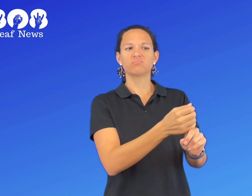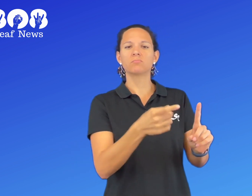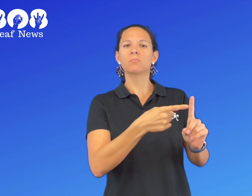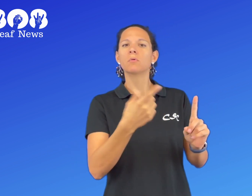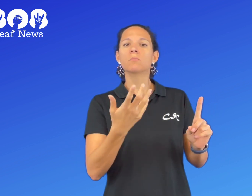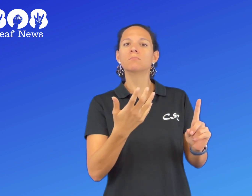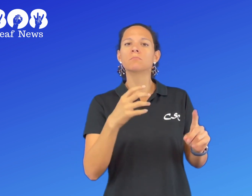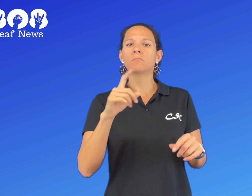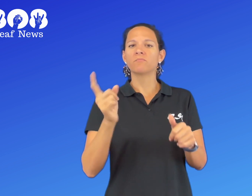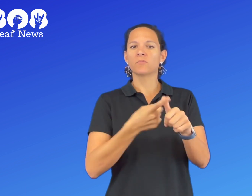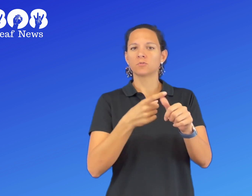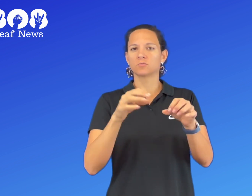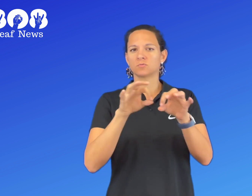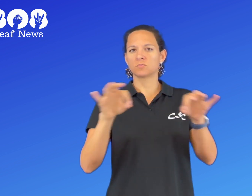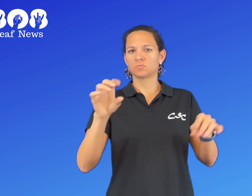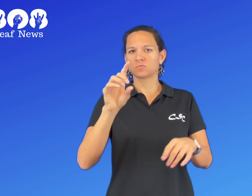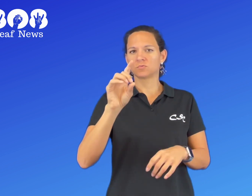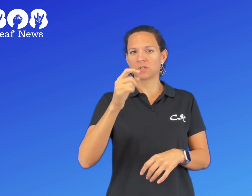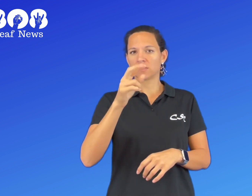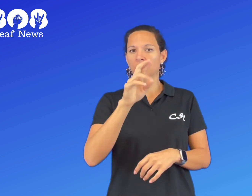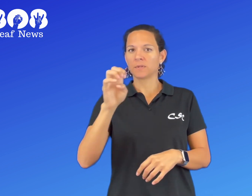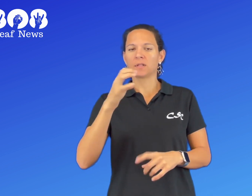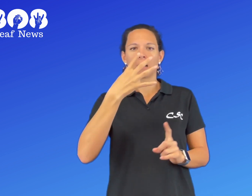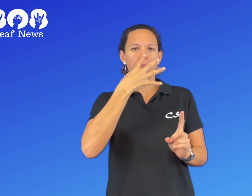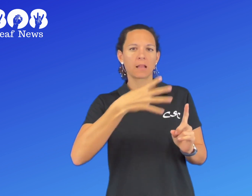jail for first degree negligent homicide.